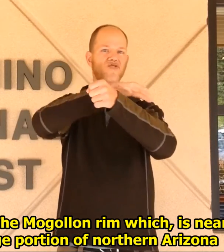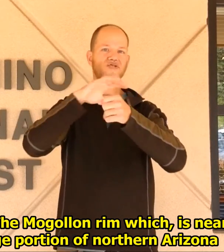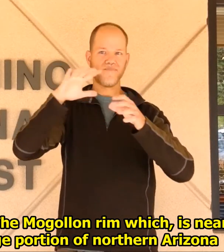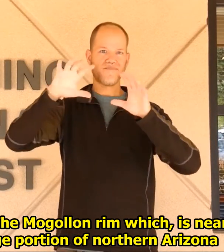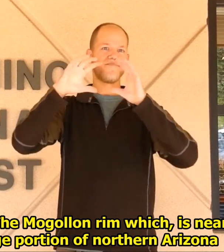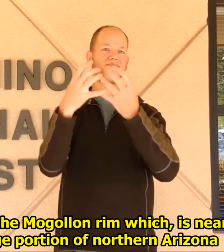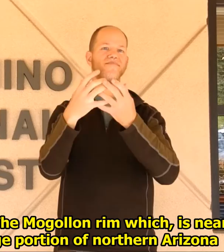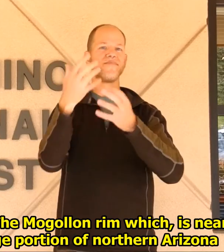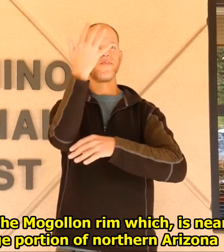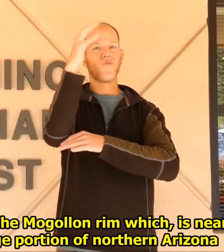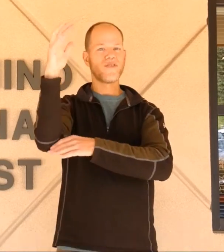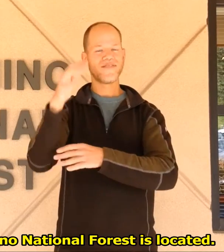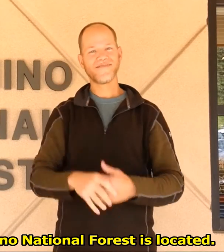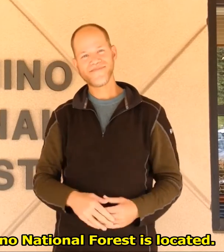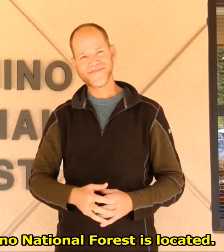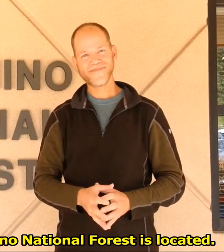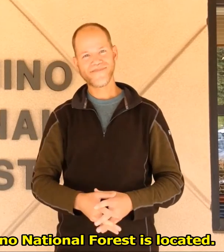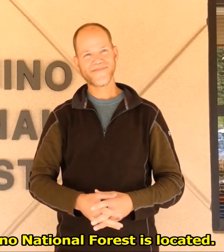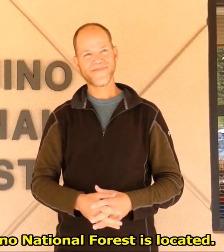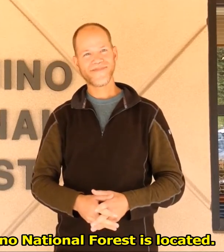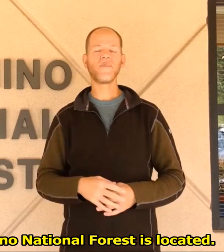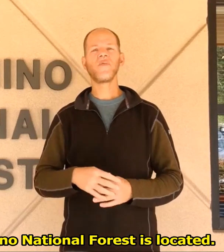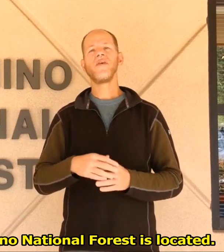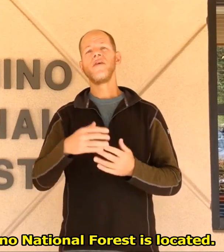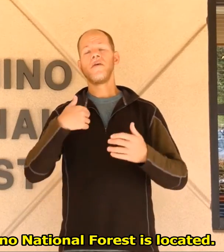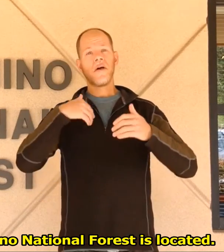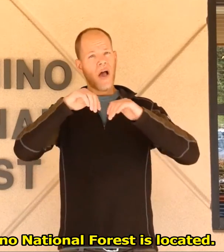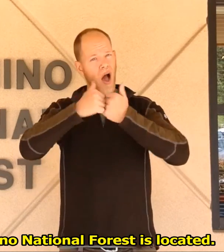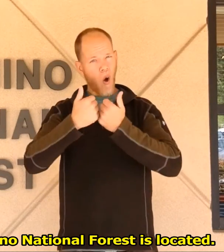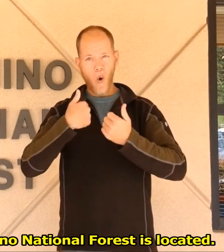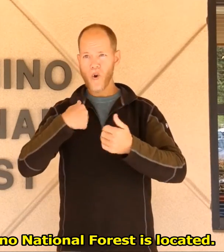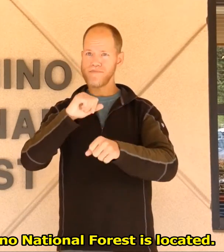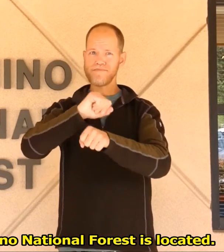of northern Arizona and that's where Coconino National Forest is located.